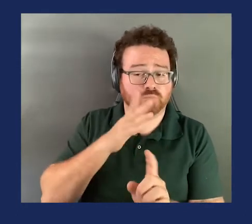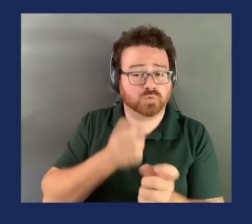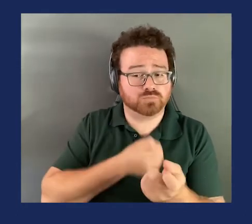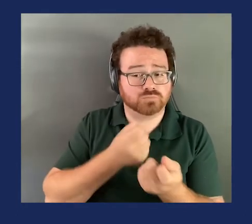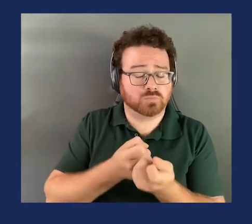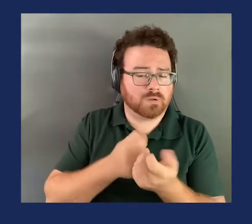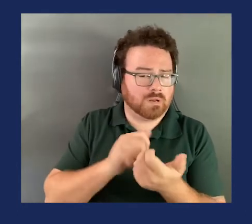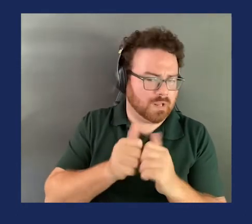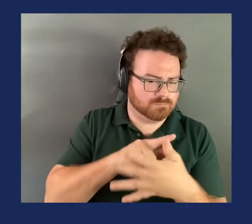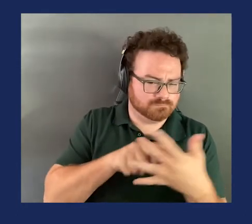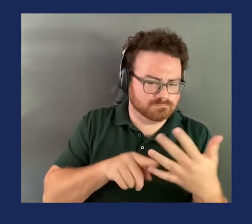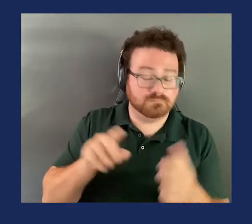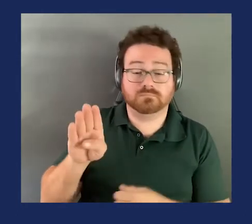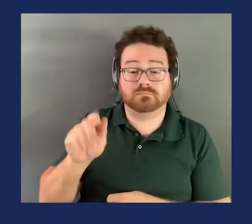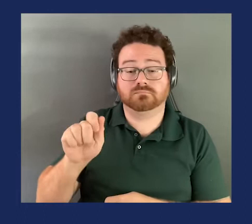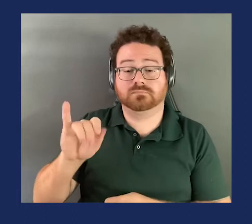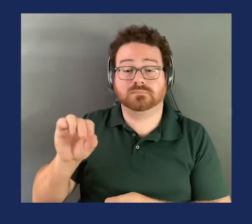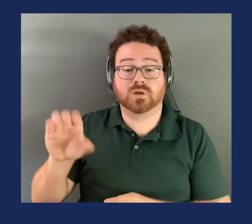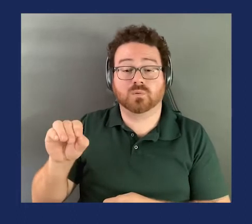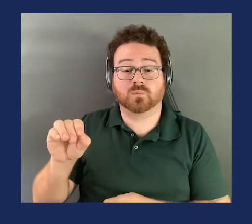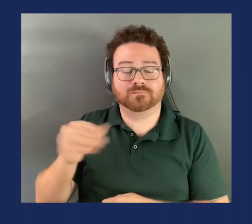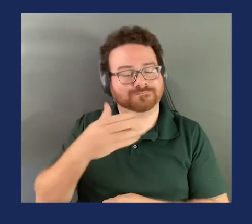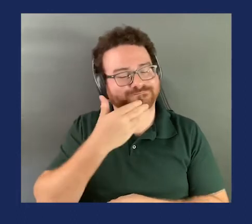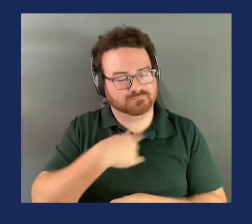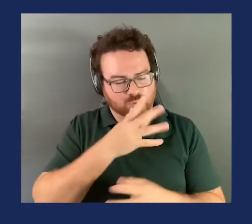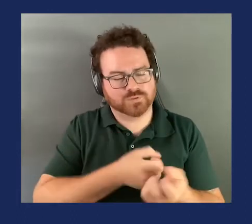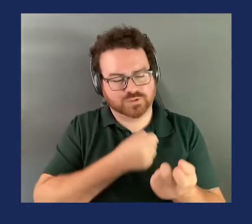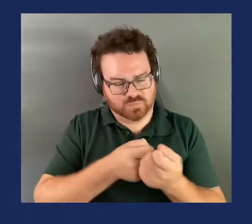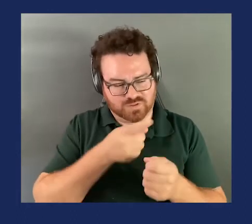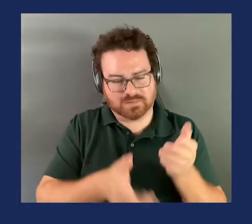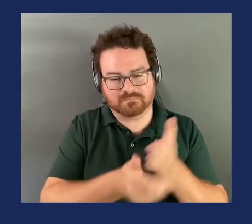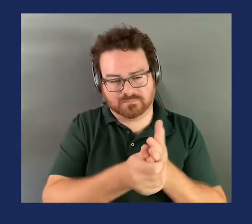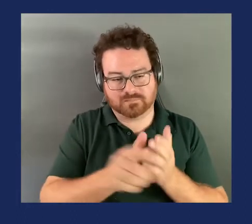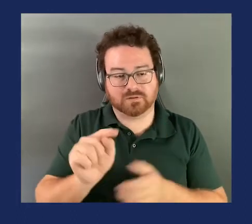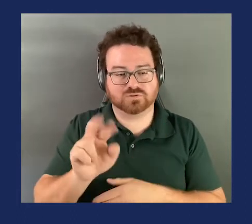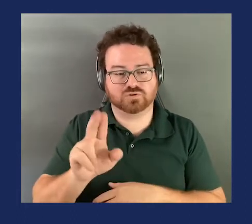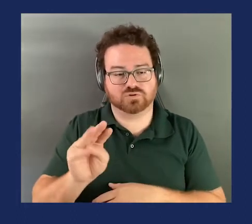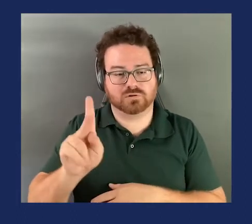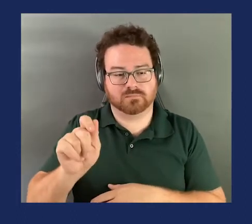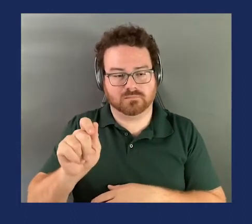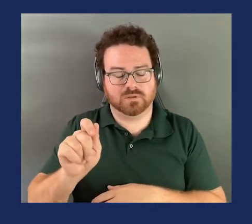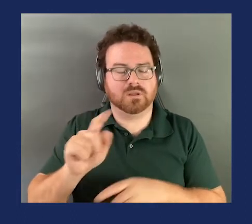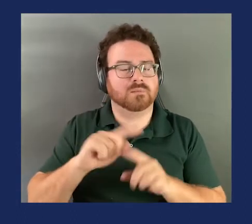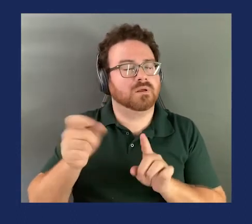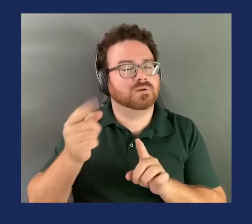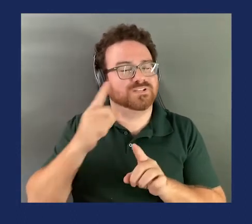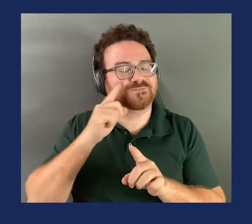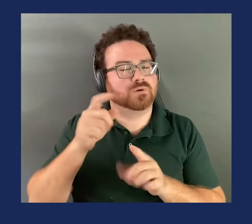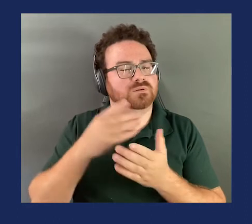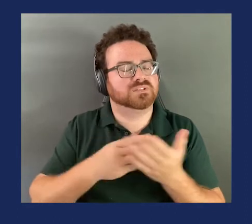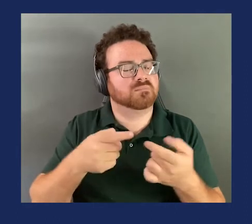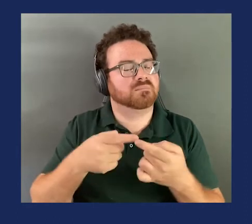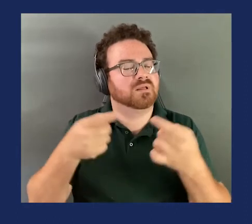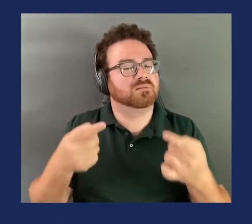Commissioner Bianca? Thank you. I'm going to support this amendment, Commissioner Trumka, but for some of the exact opposite reasons